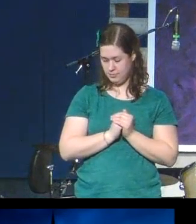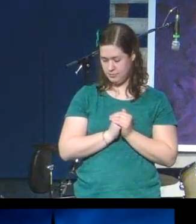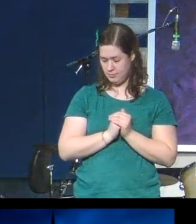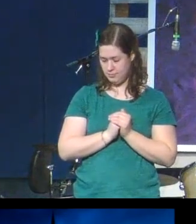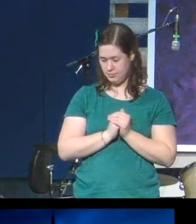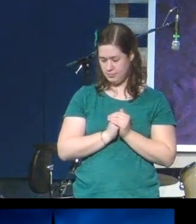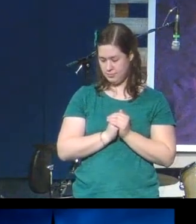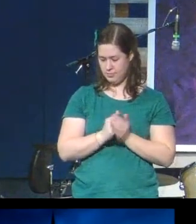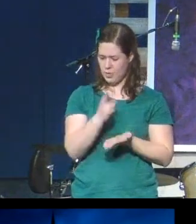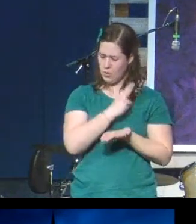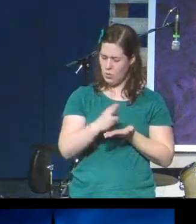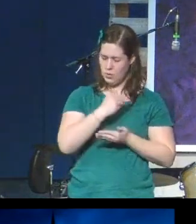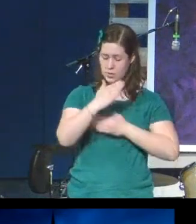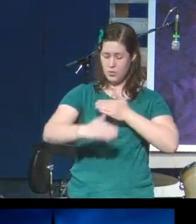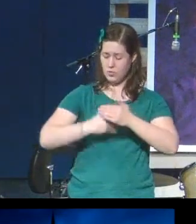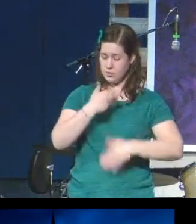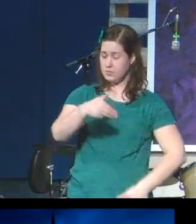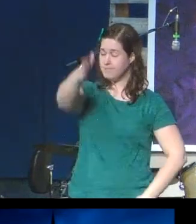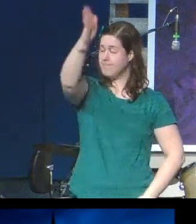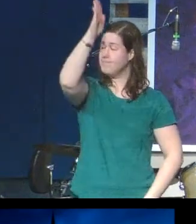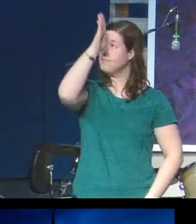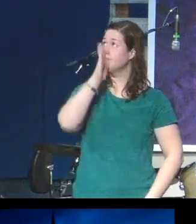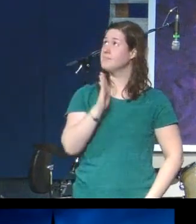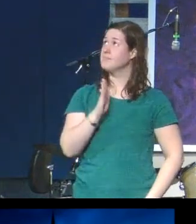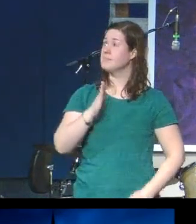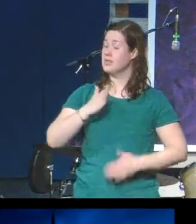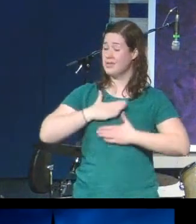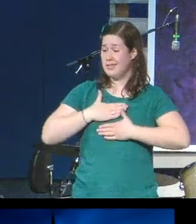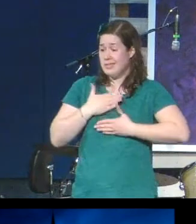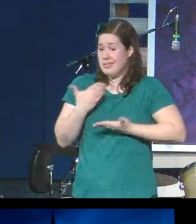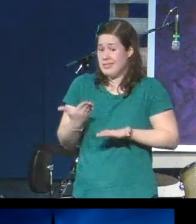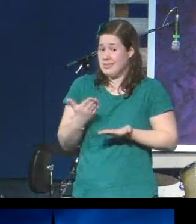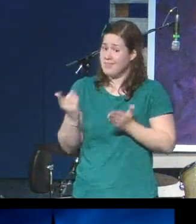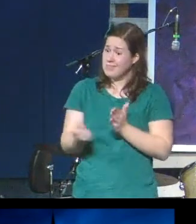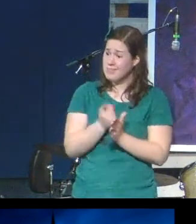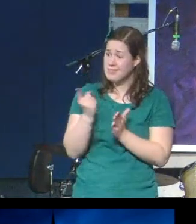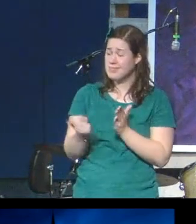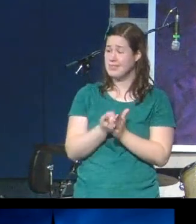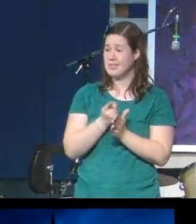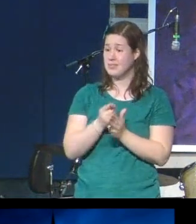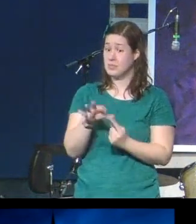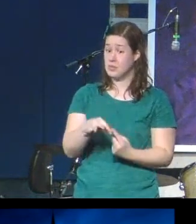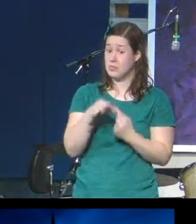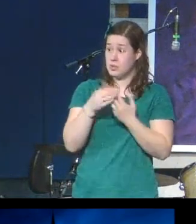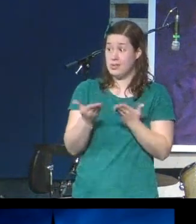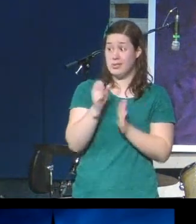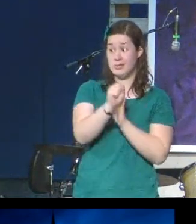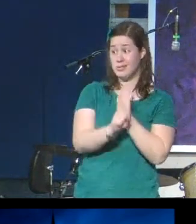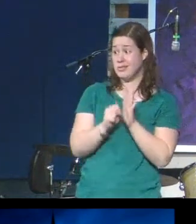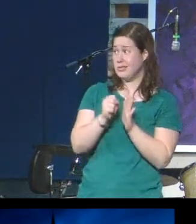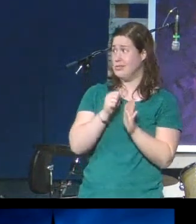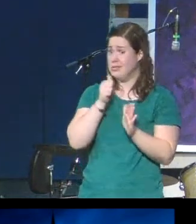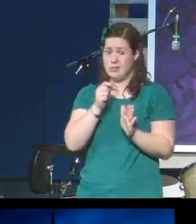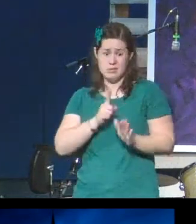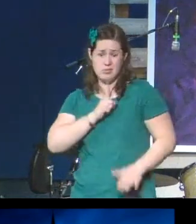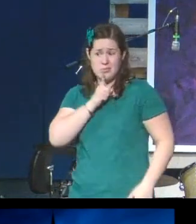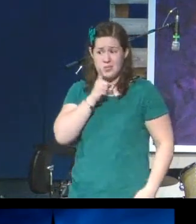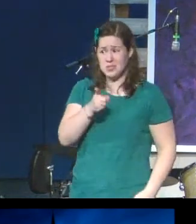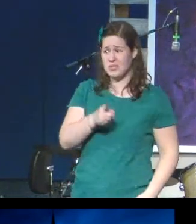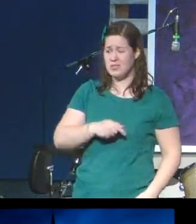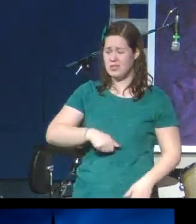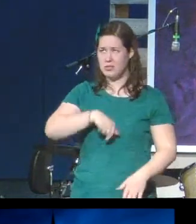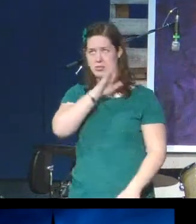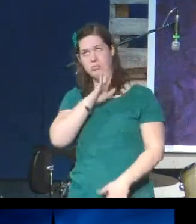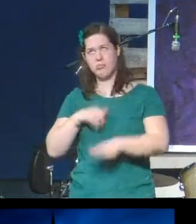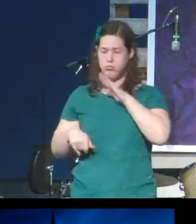Holy and gracious God, we confess at times, and particularly in this season of uncertainty, of frustration, of